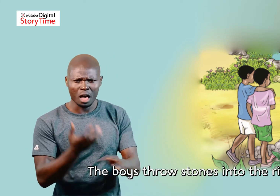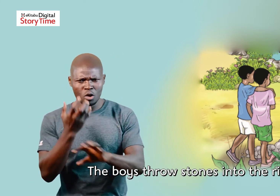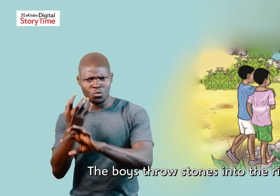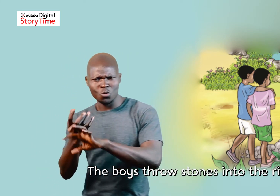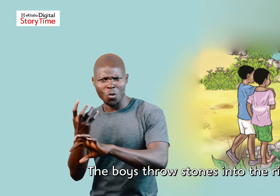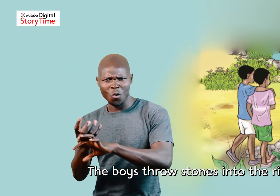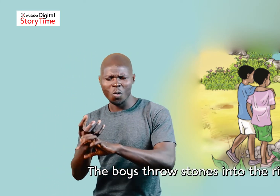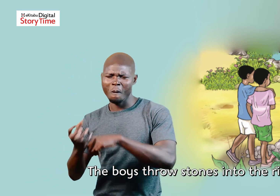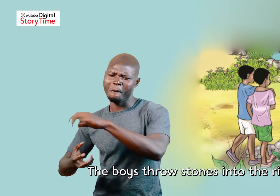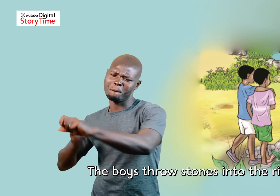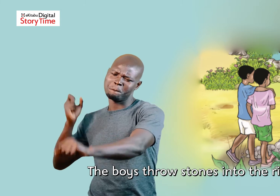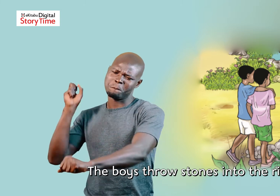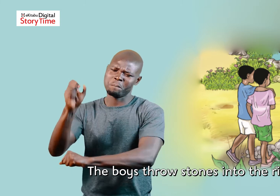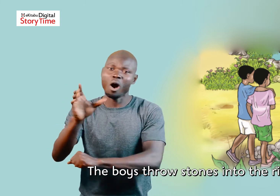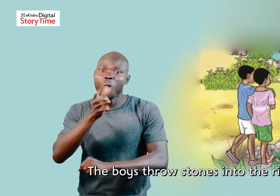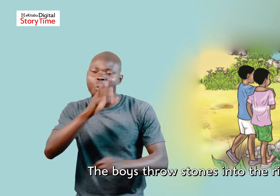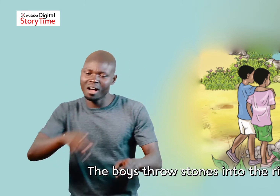The boys throw stones into the river